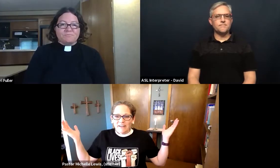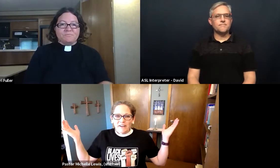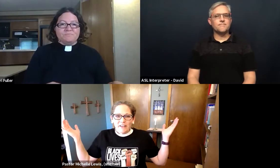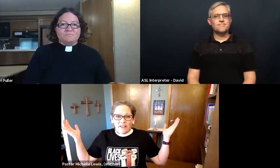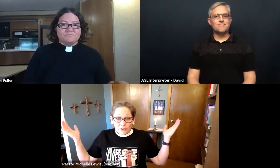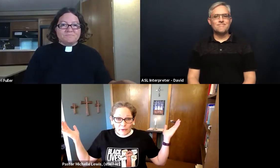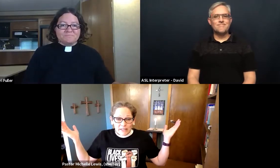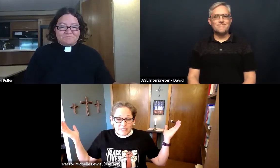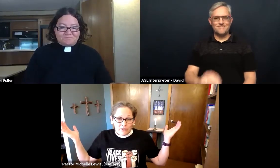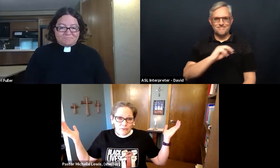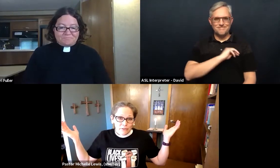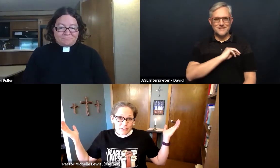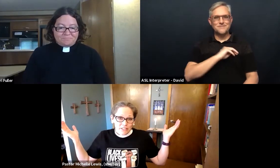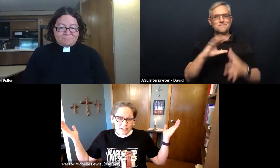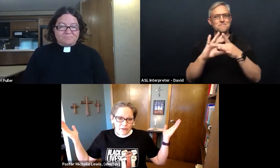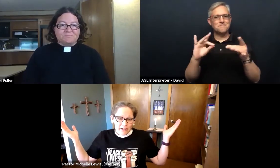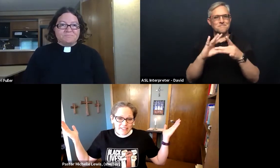The grace of our Lord Jesus Christ.